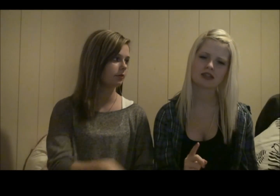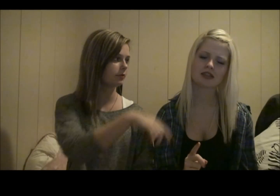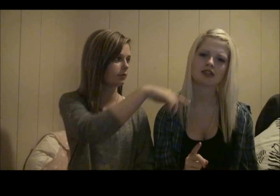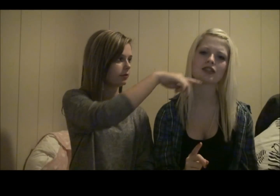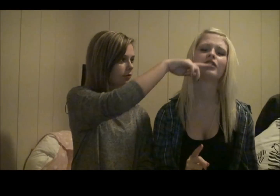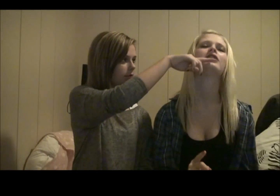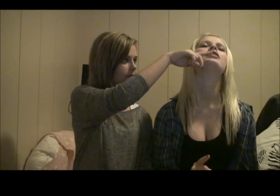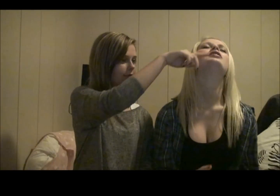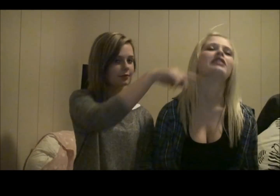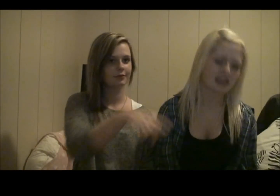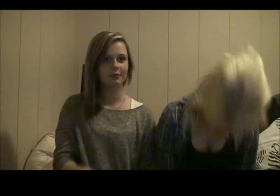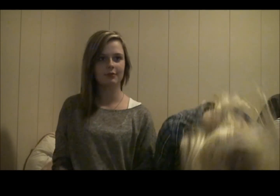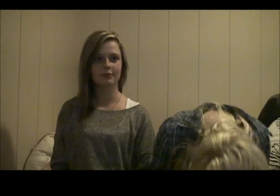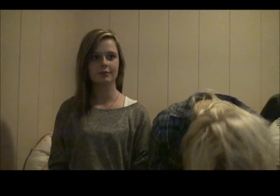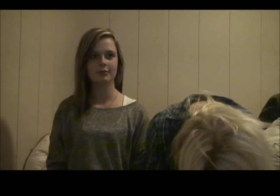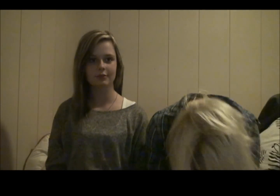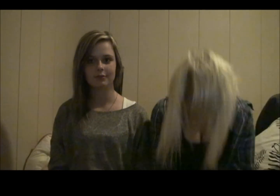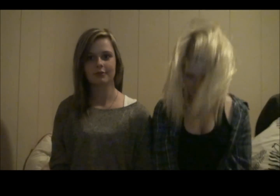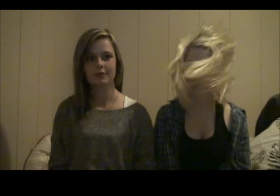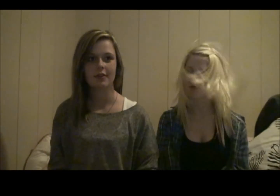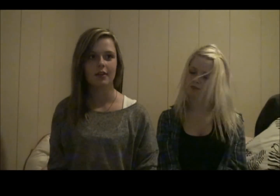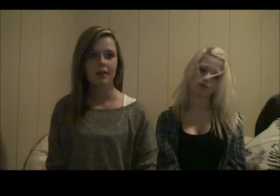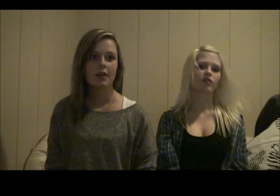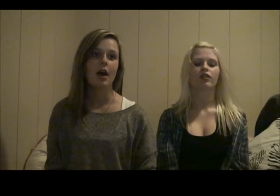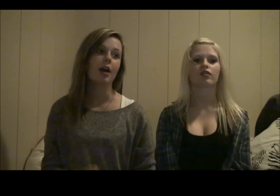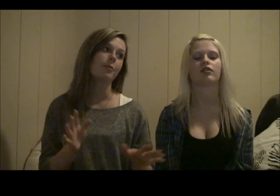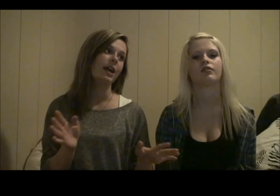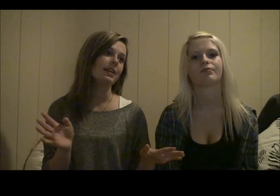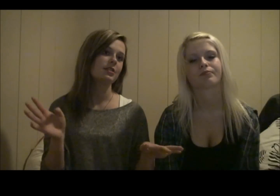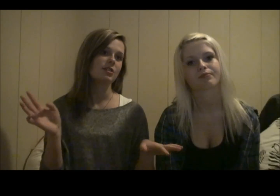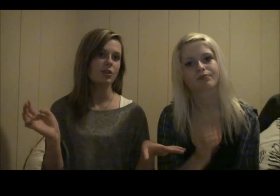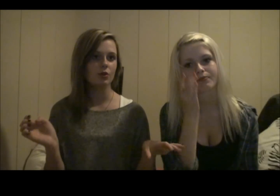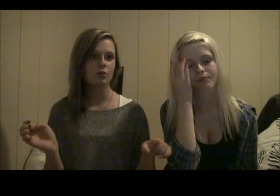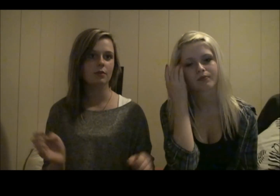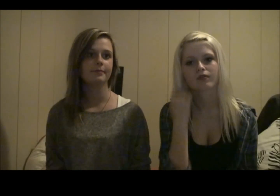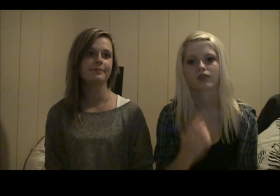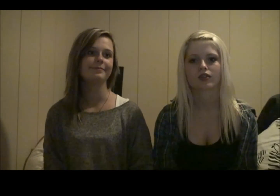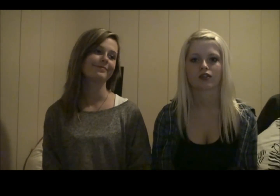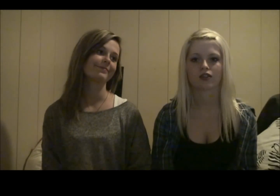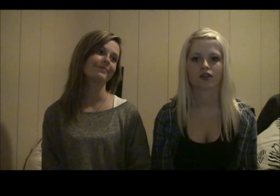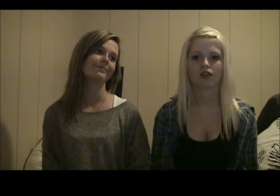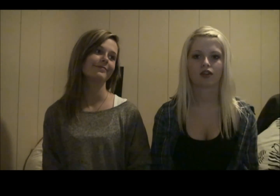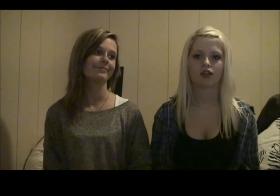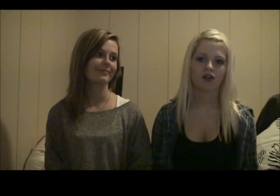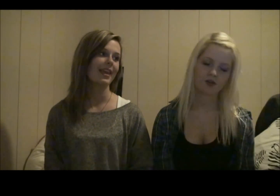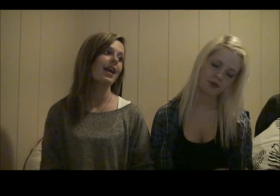Have to sneeze God bless you A